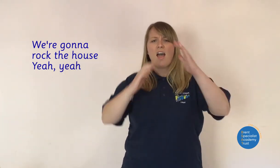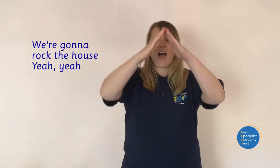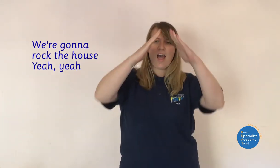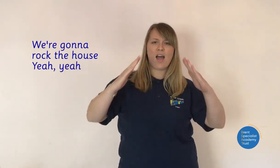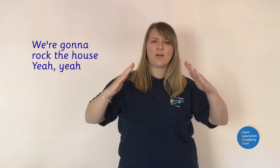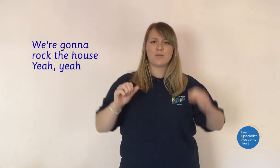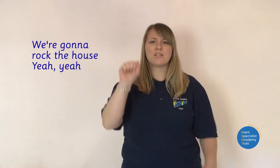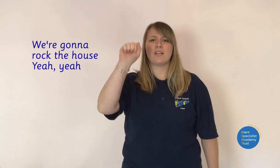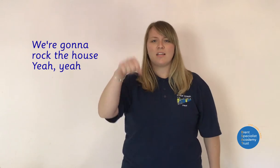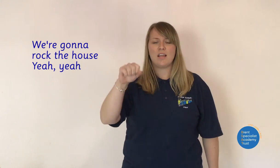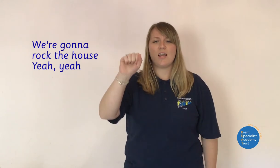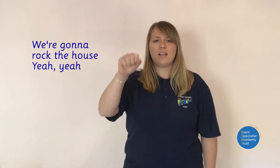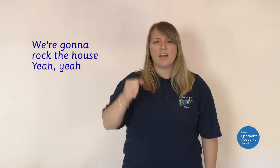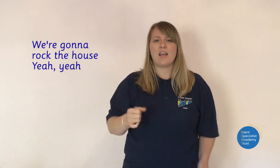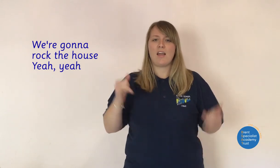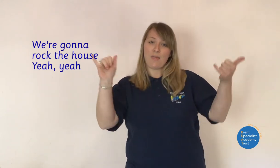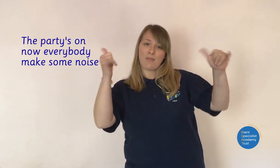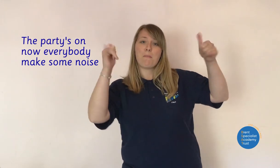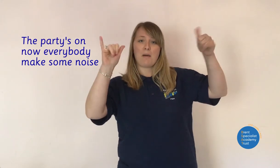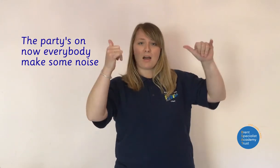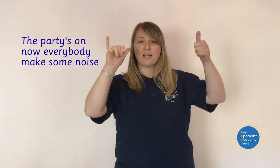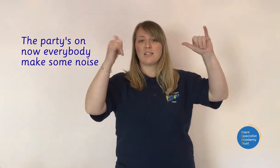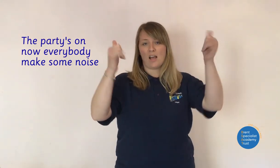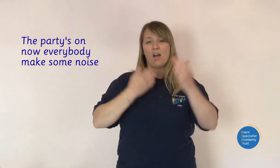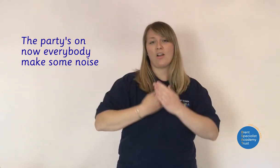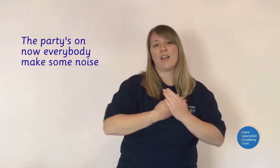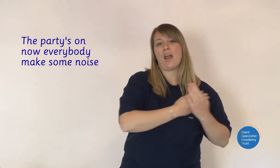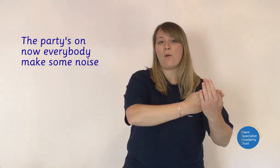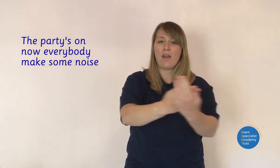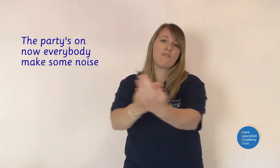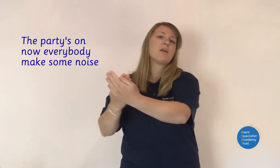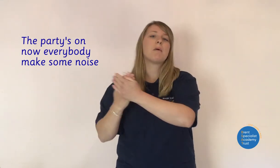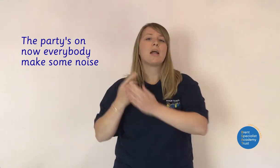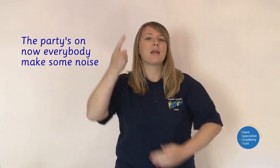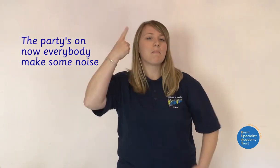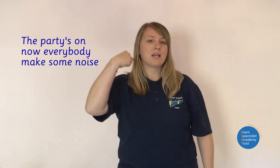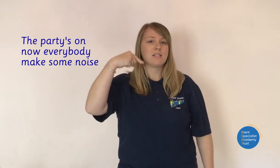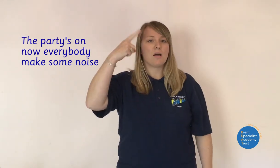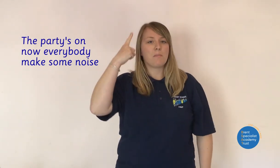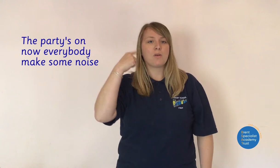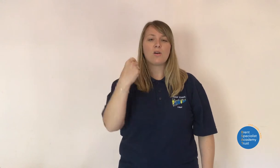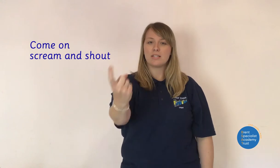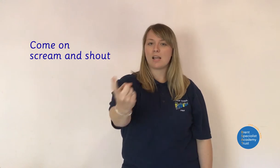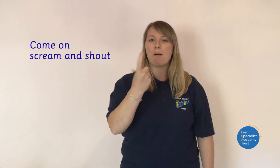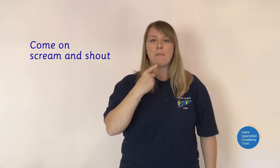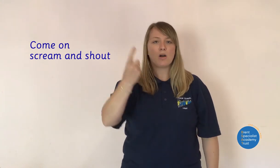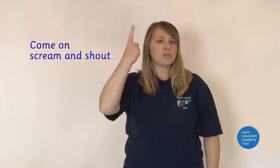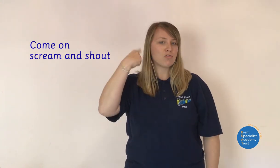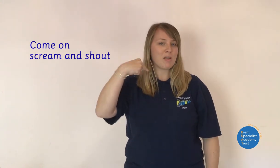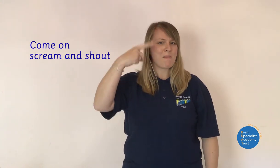house The party's on, now everybody make some fun Come on, scream